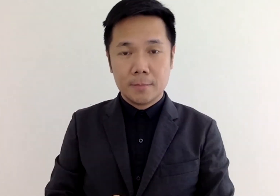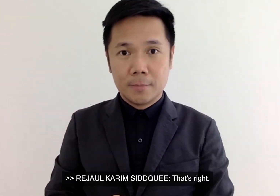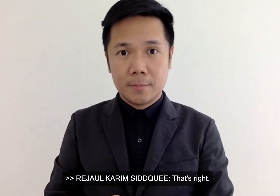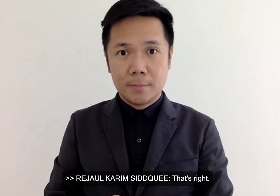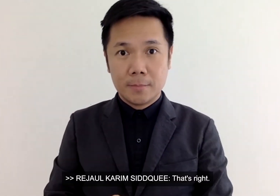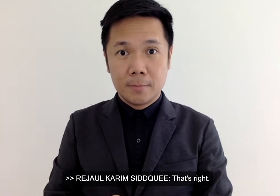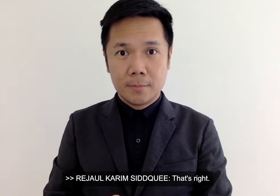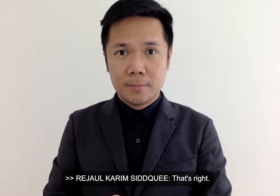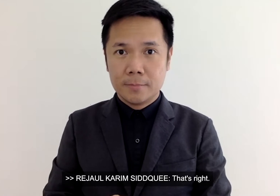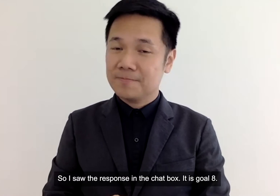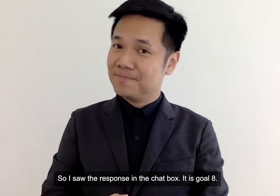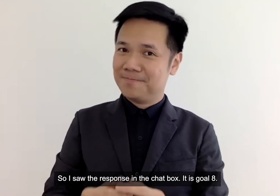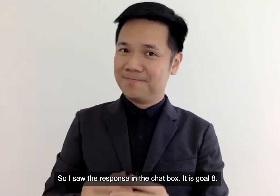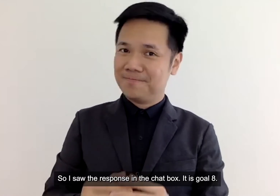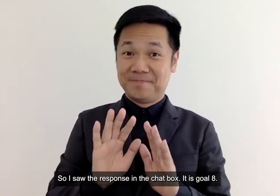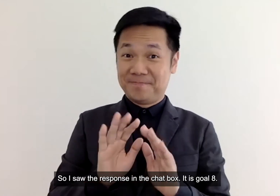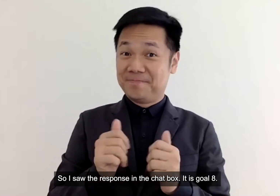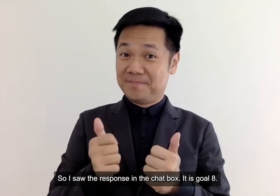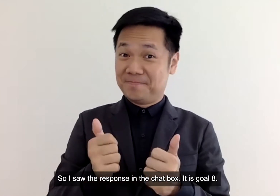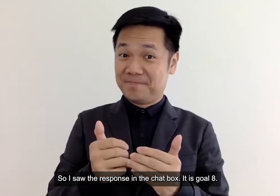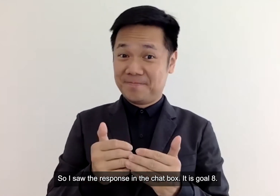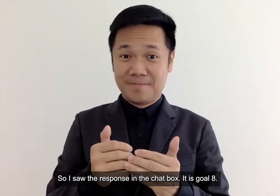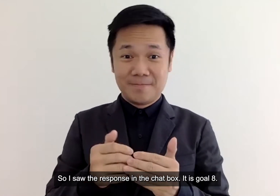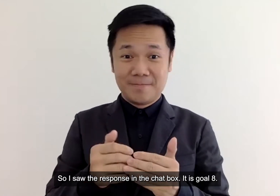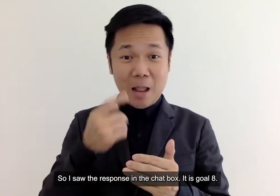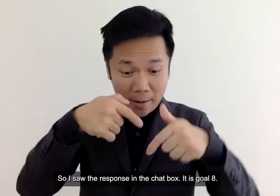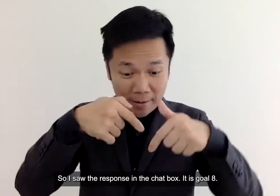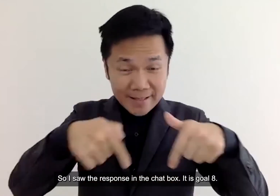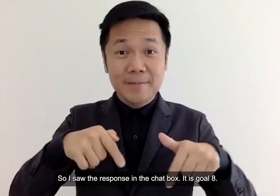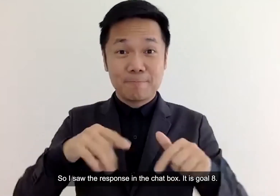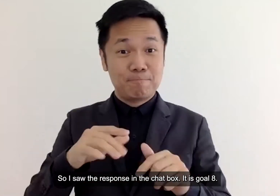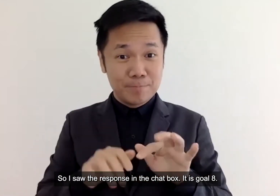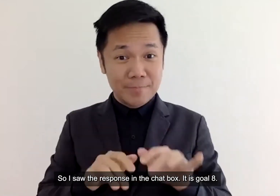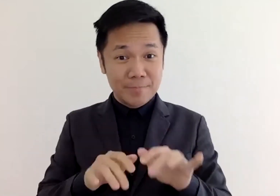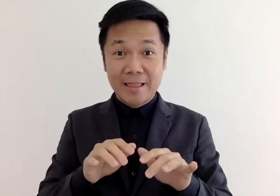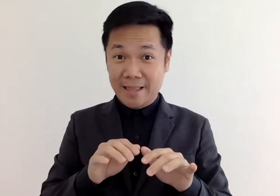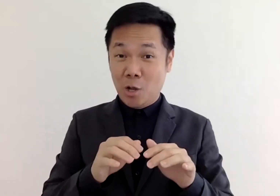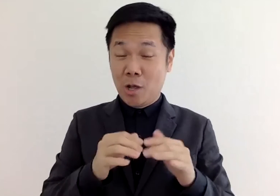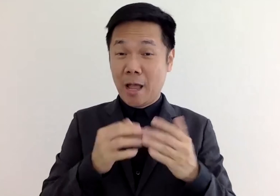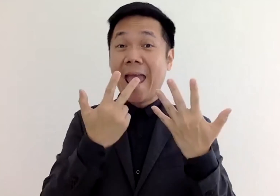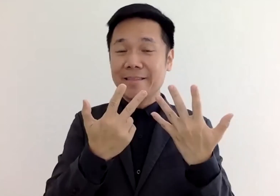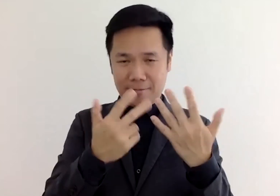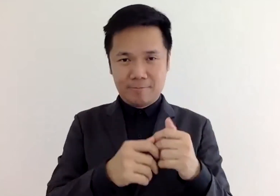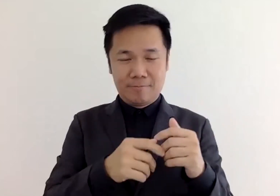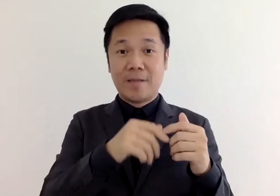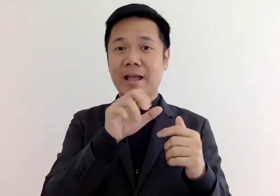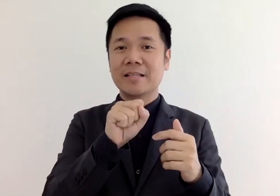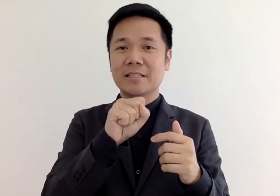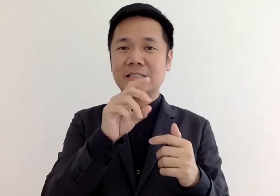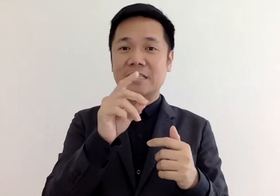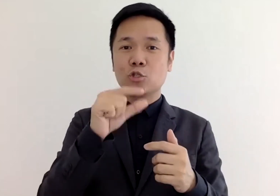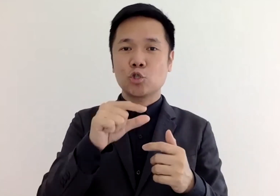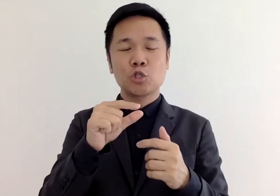yes i saw one response in the chat box it's called eight that's uh and